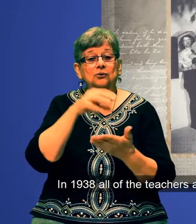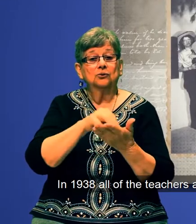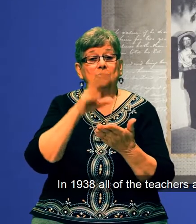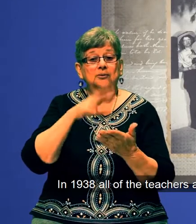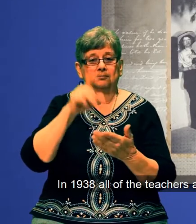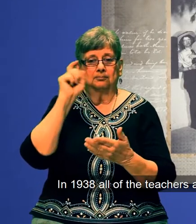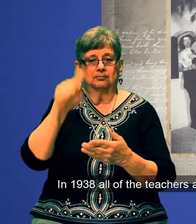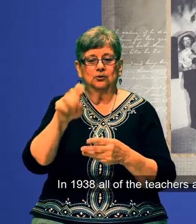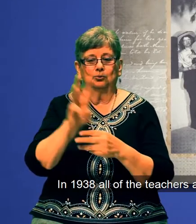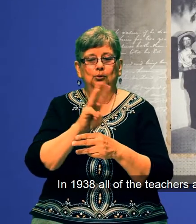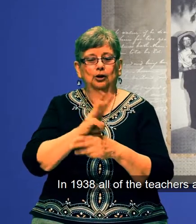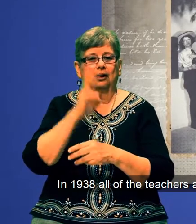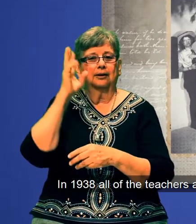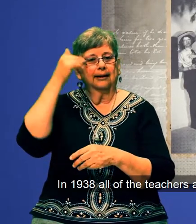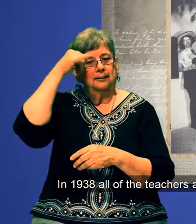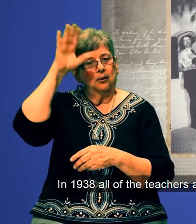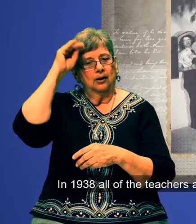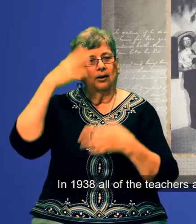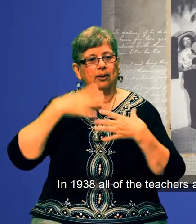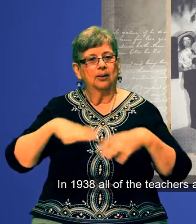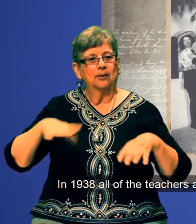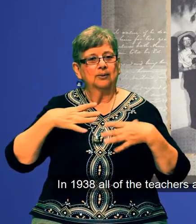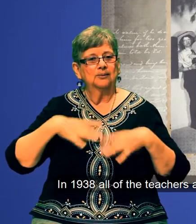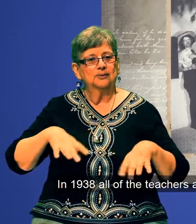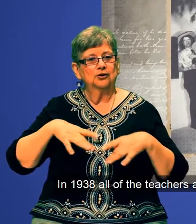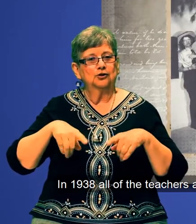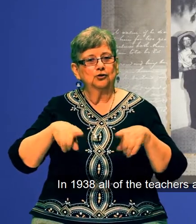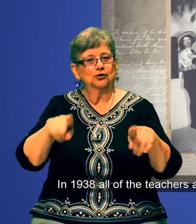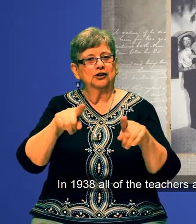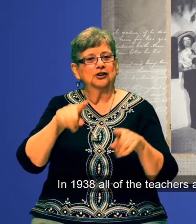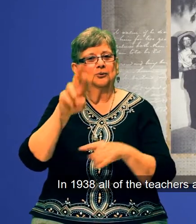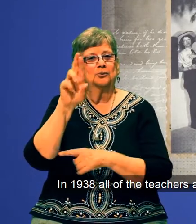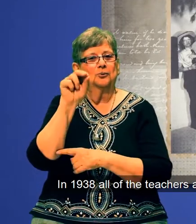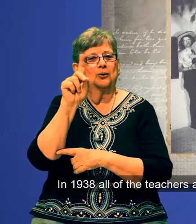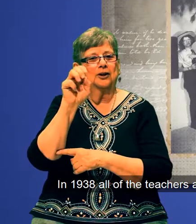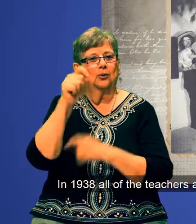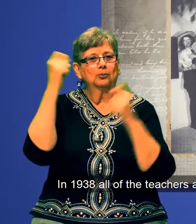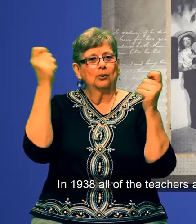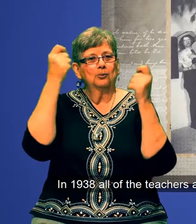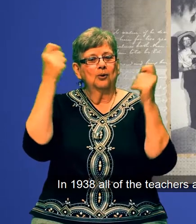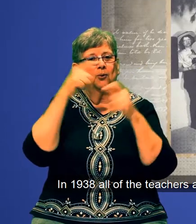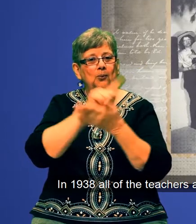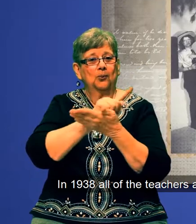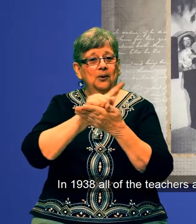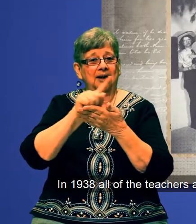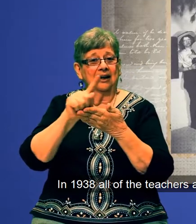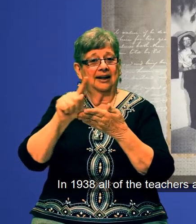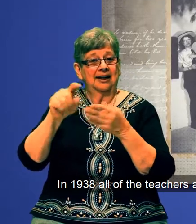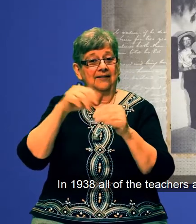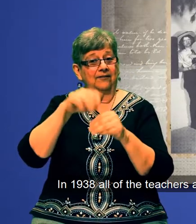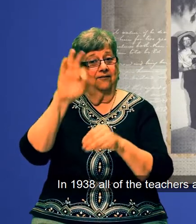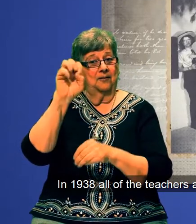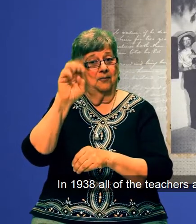In 1938, all the teachers and students wore Western wear during the rodeo week in February.